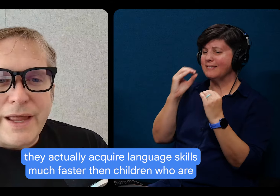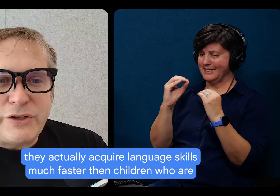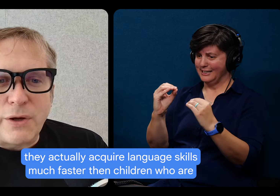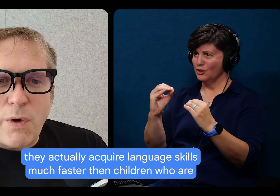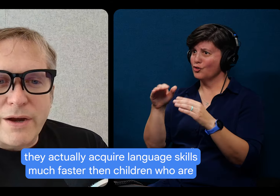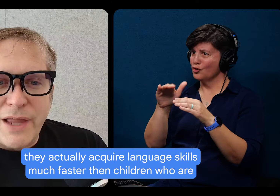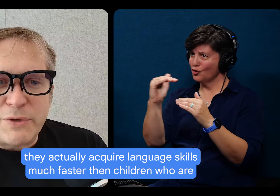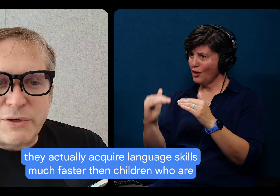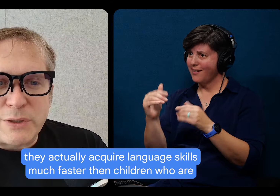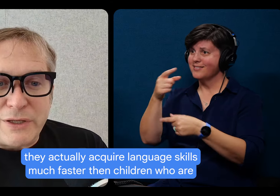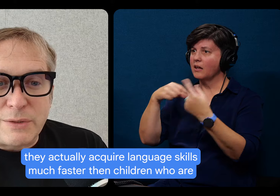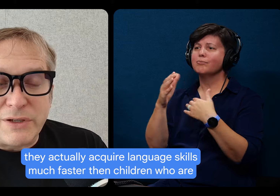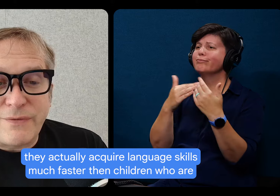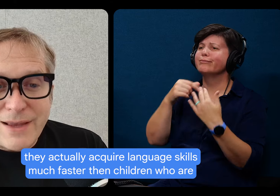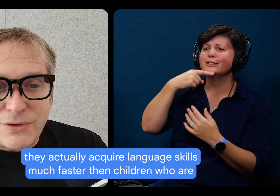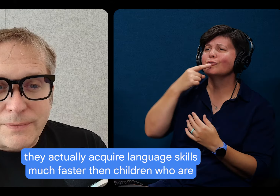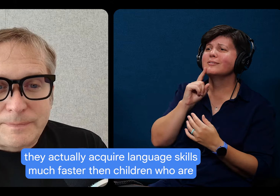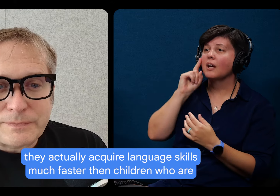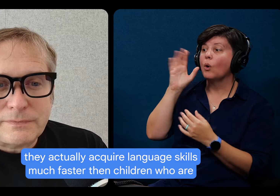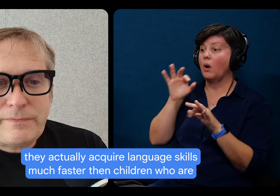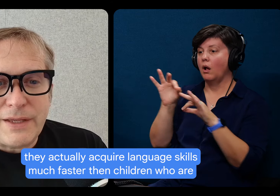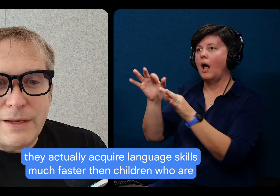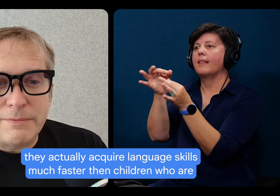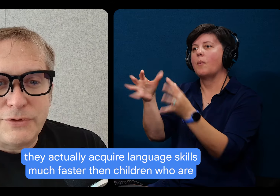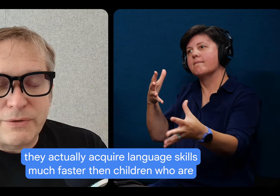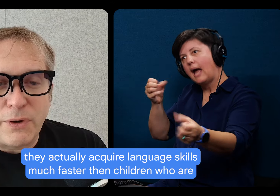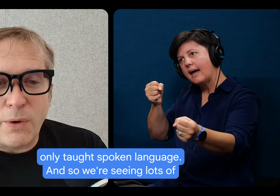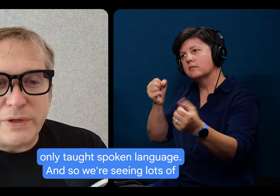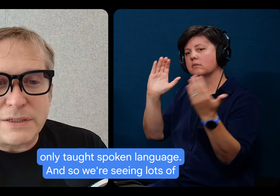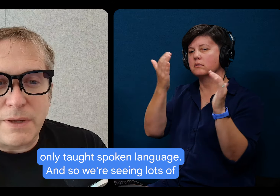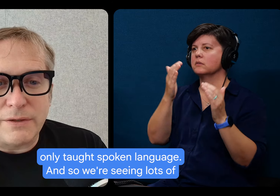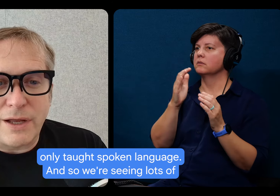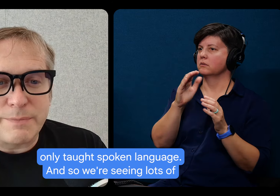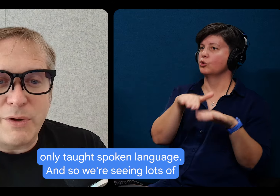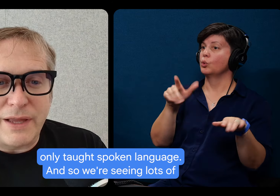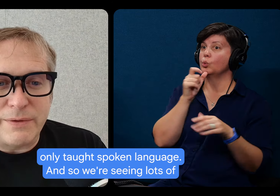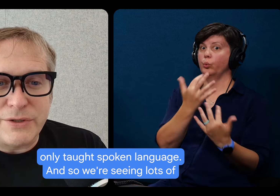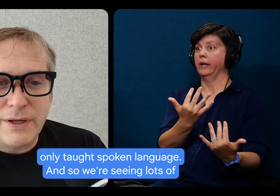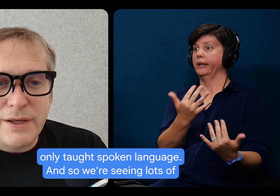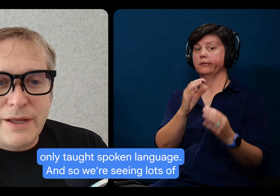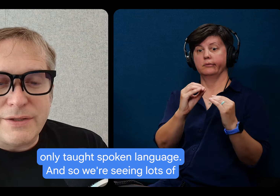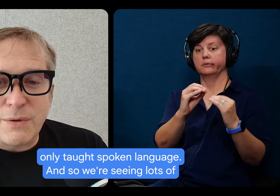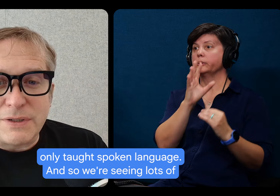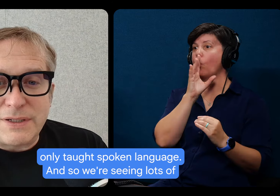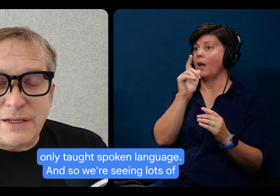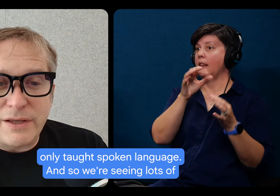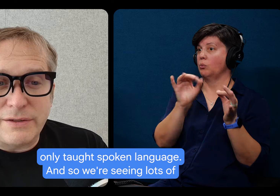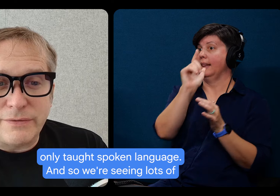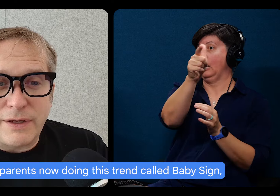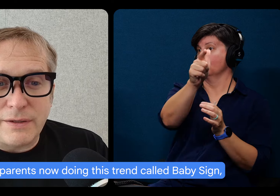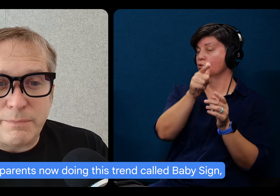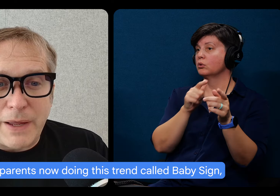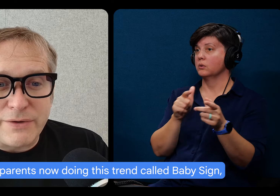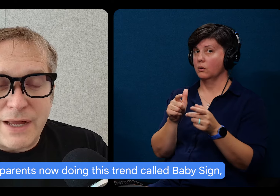they actually acquire language skills much faster than children who are only taught spoken language. And so we're seeing lots